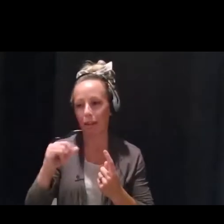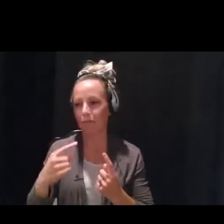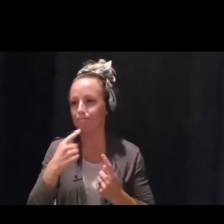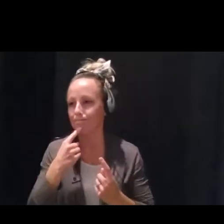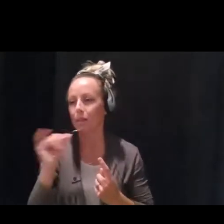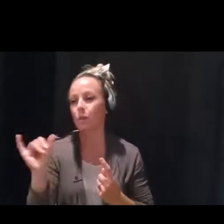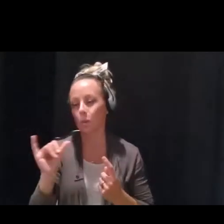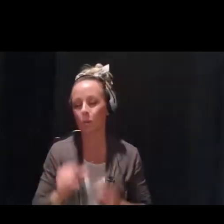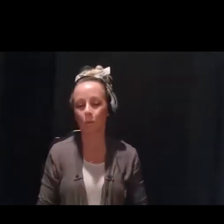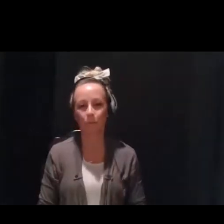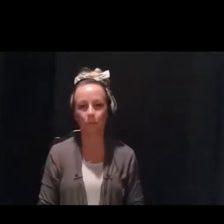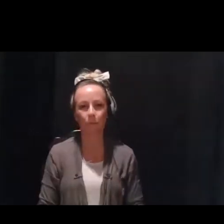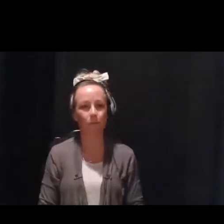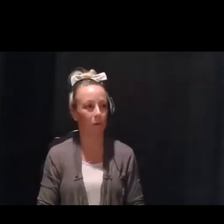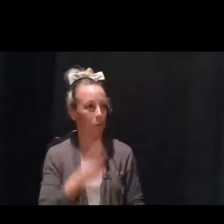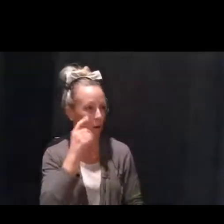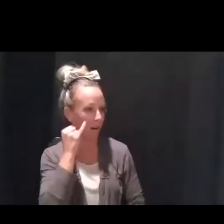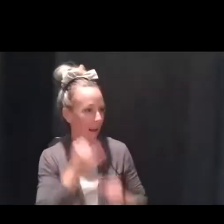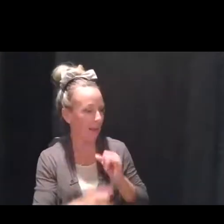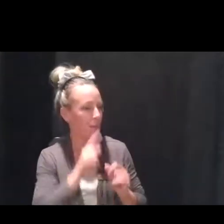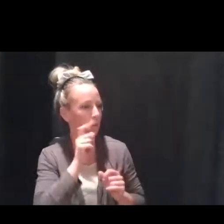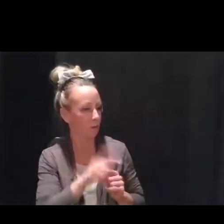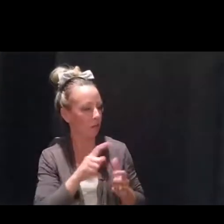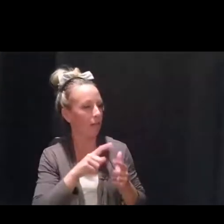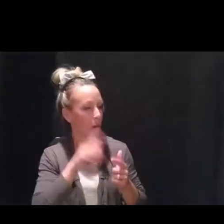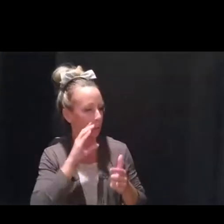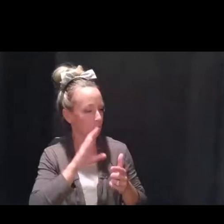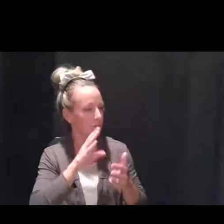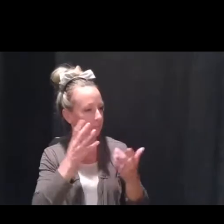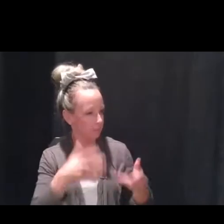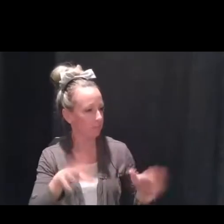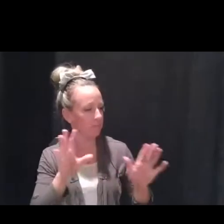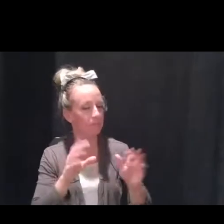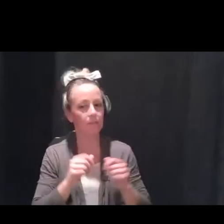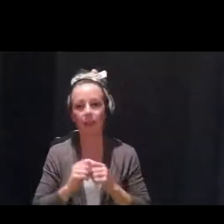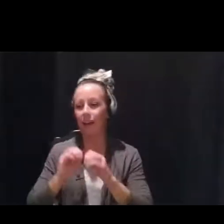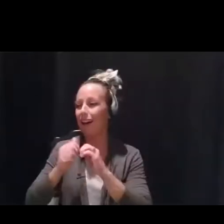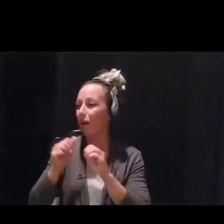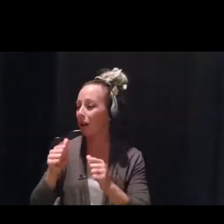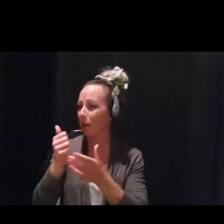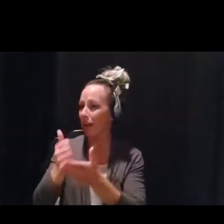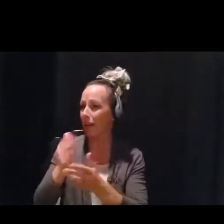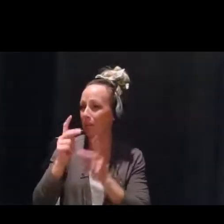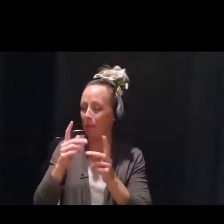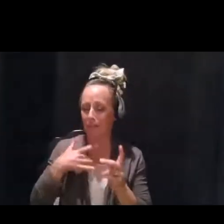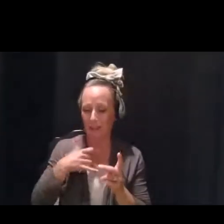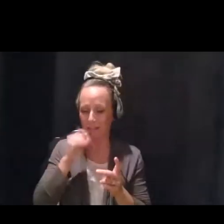Okay. We have one last question, then we'll conclude. How can we help people feel like they are not alone?